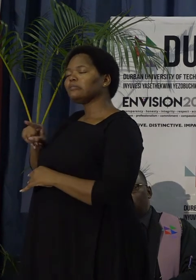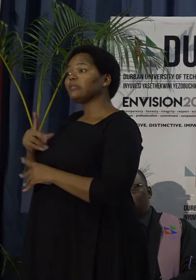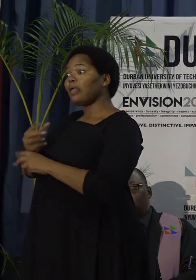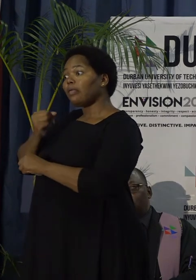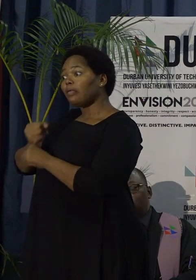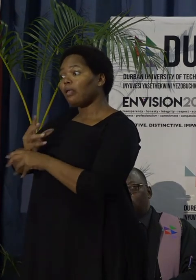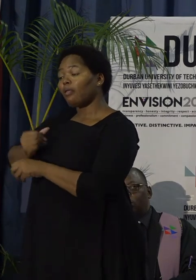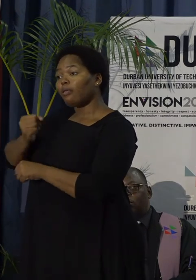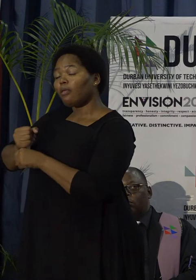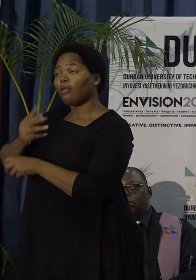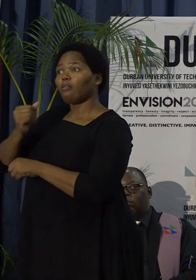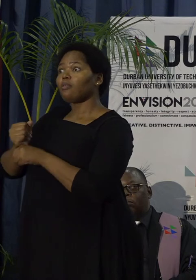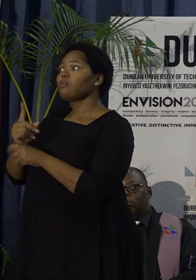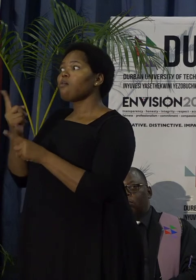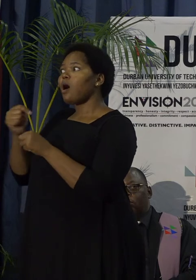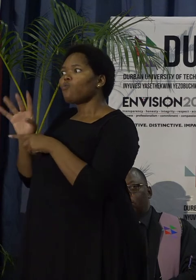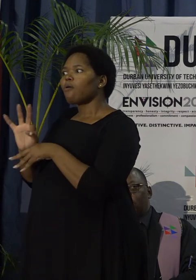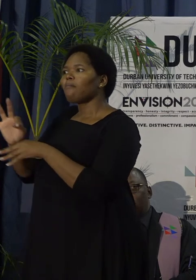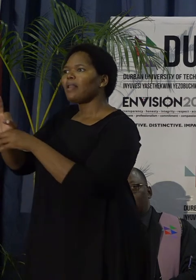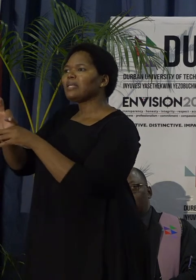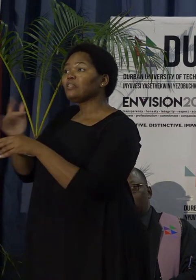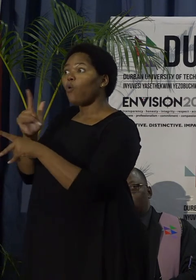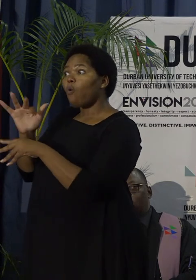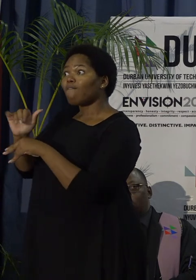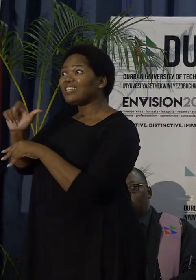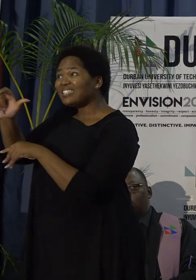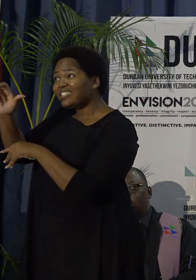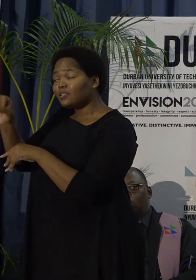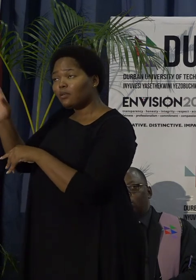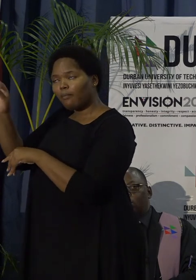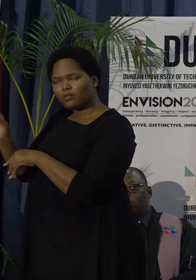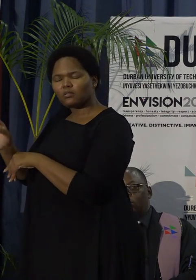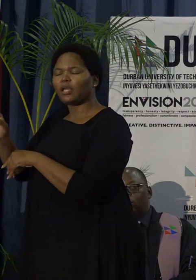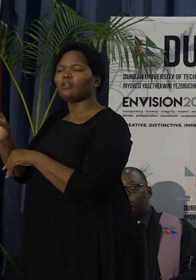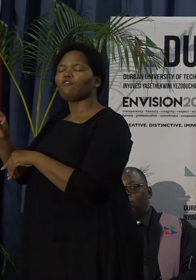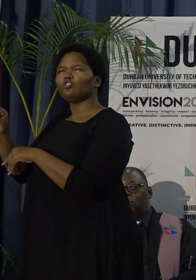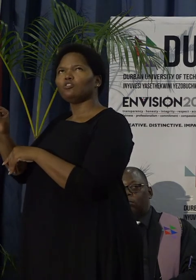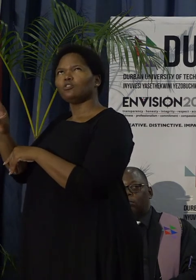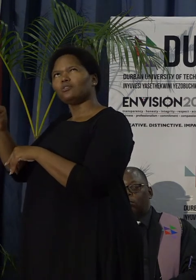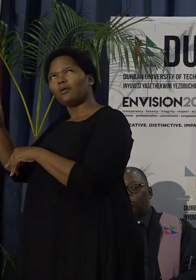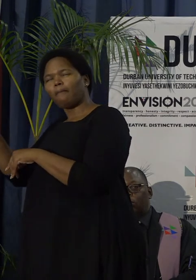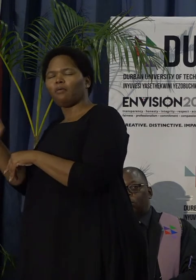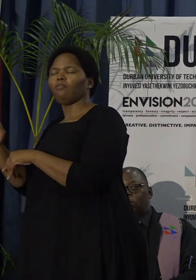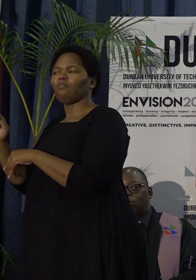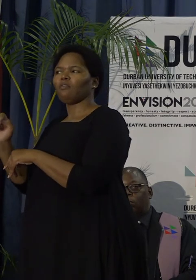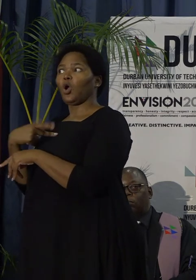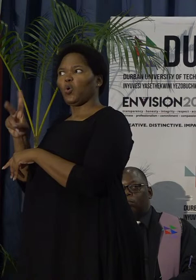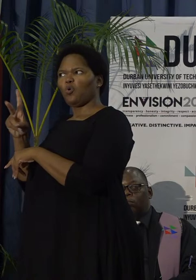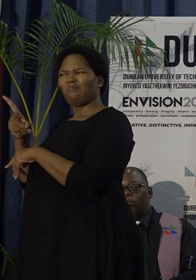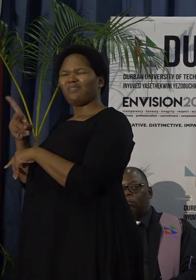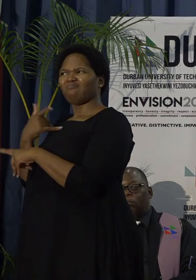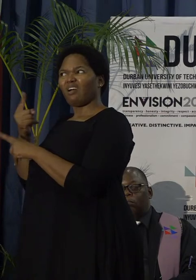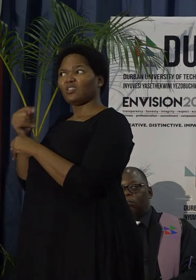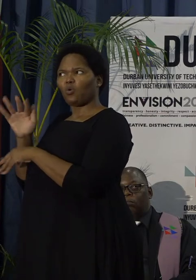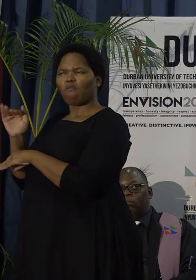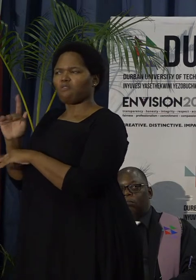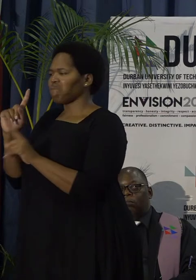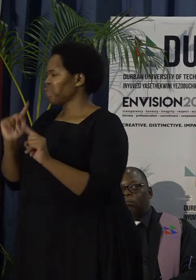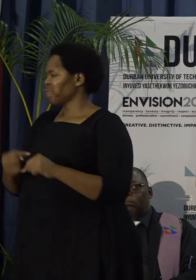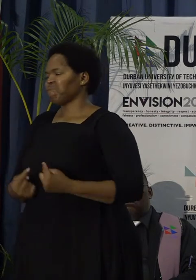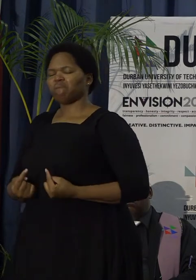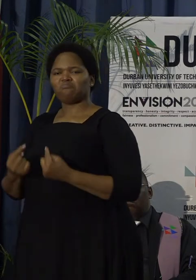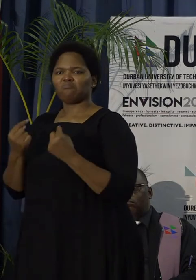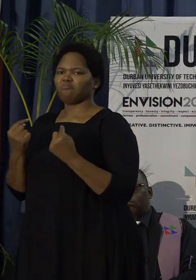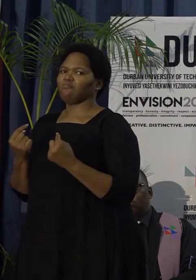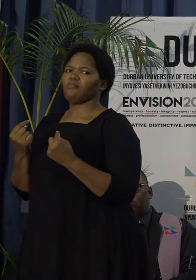that we do not exceed 62% of the DHT norm for the salary bill, versus